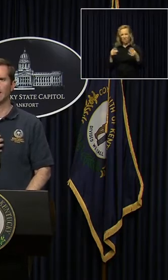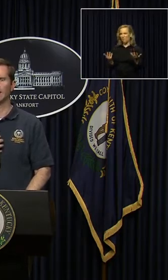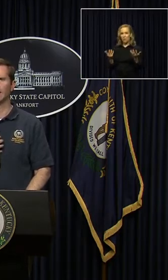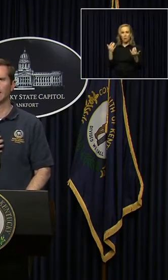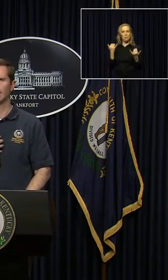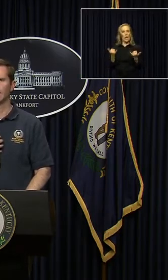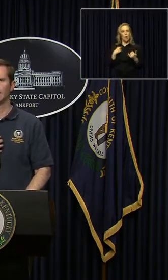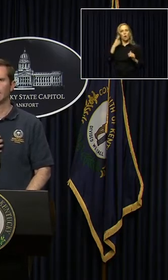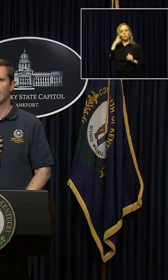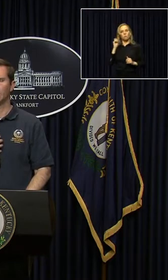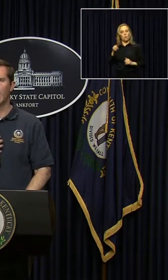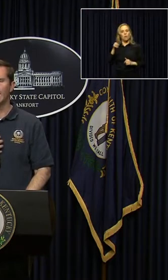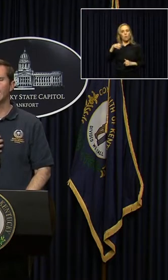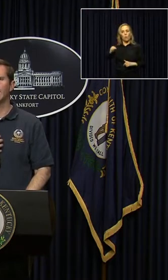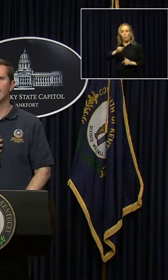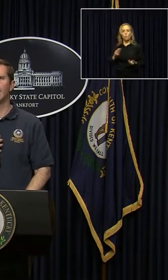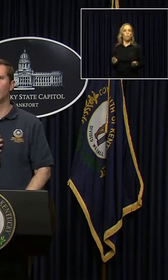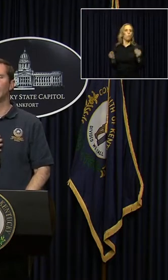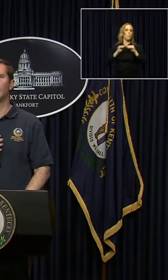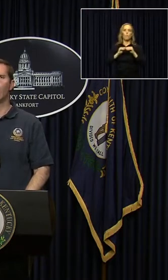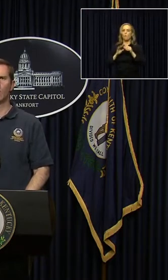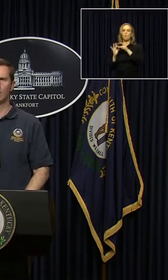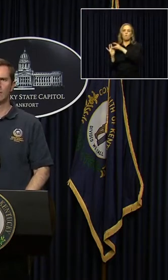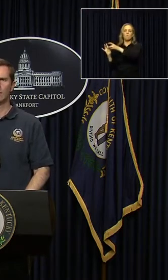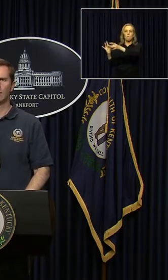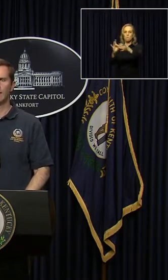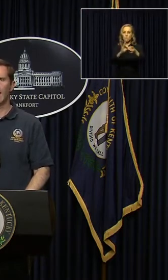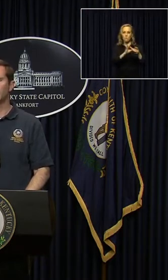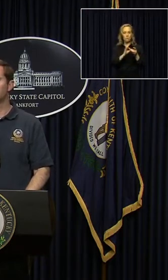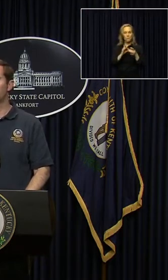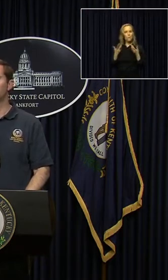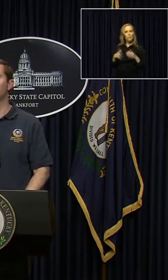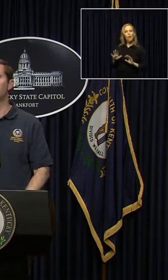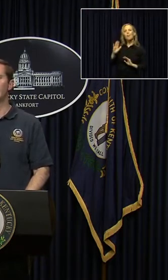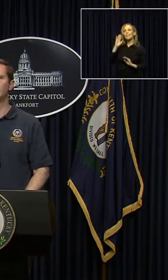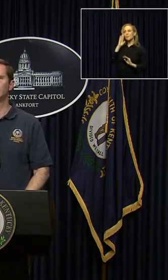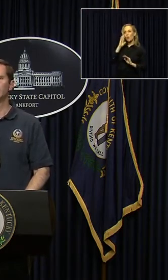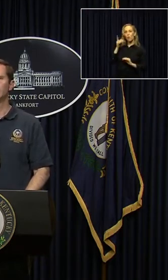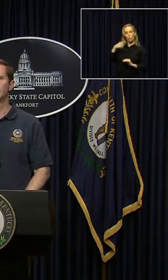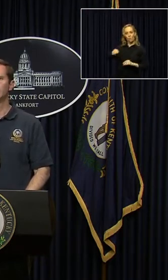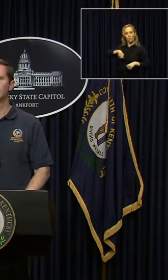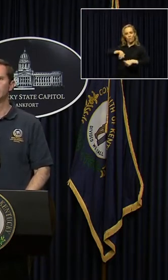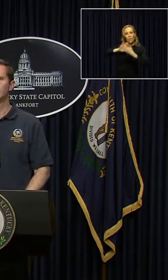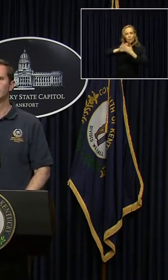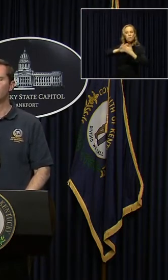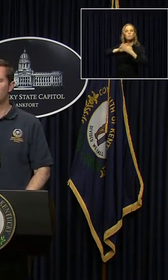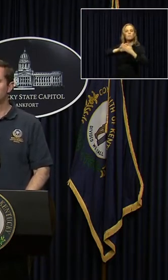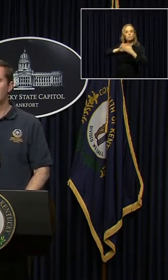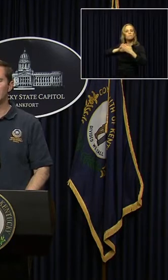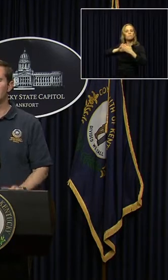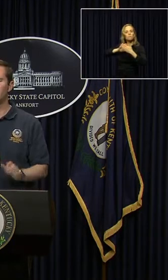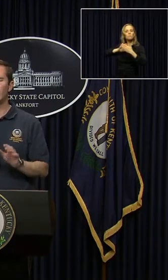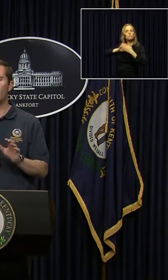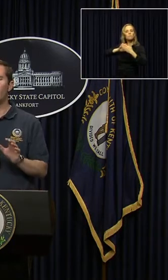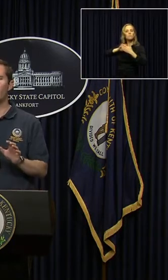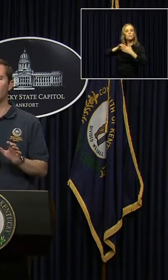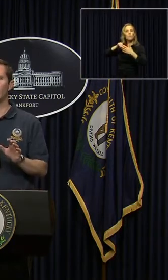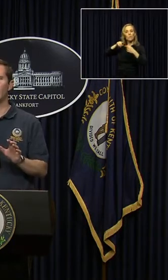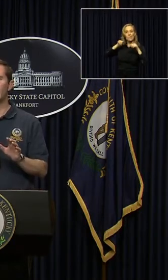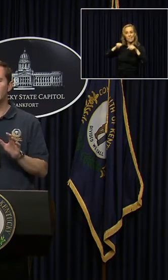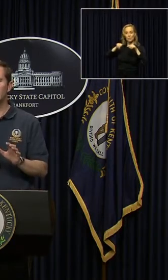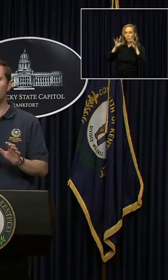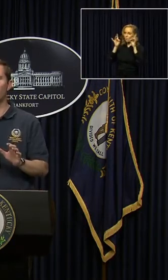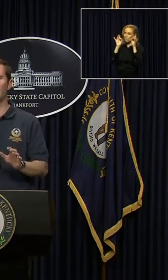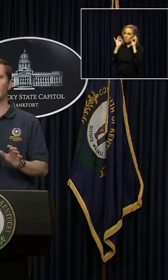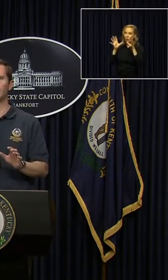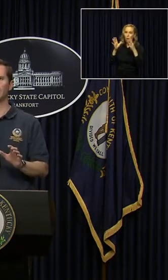seen. United in that we know the adversary we face. But with this adversary, we all